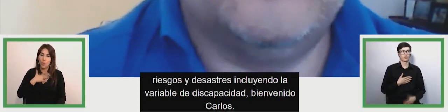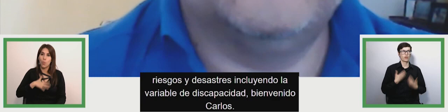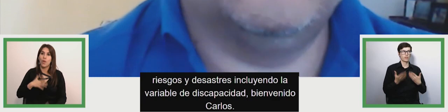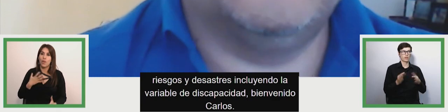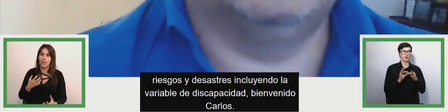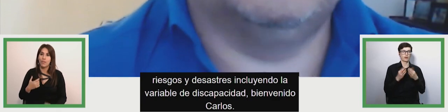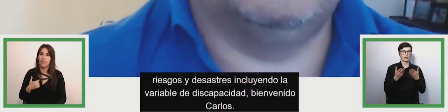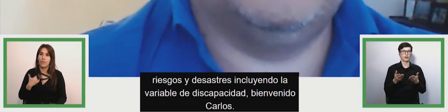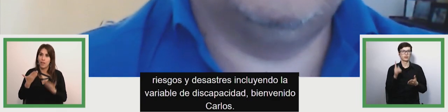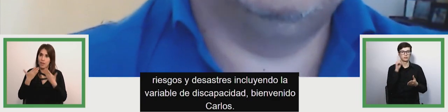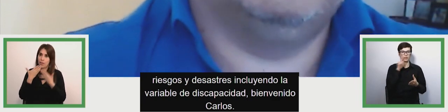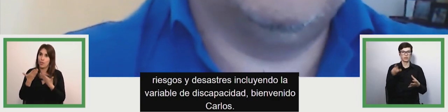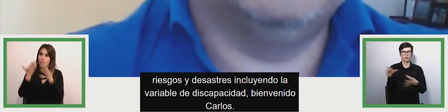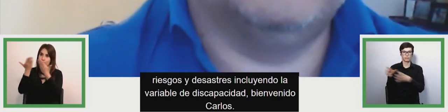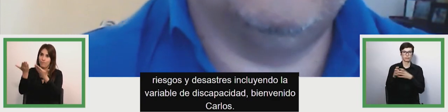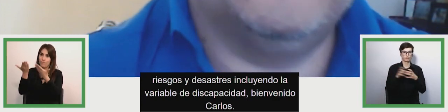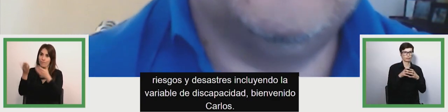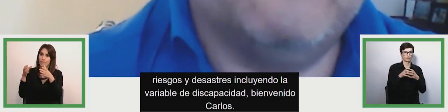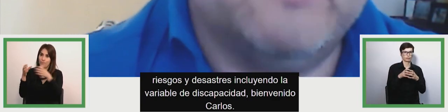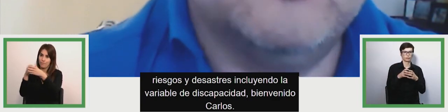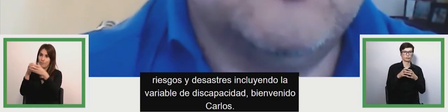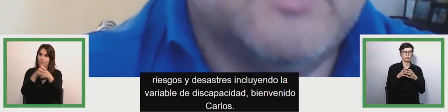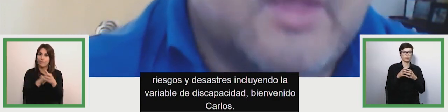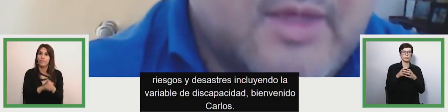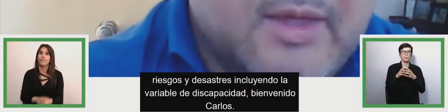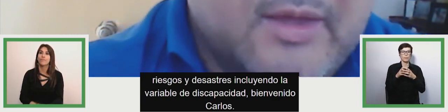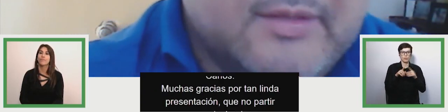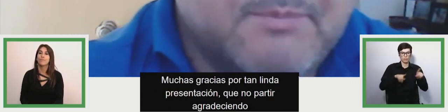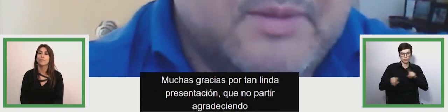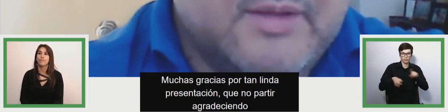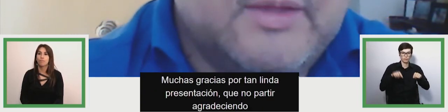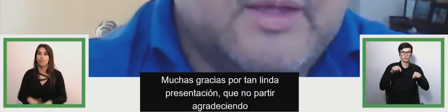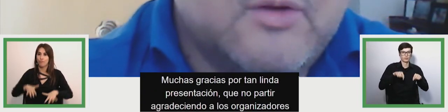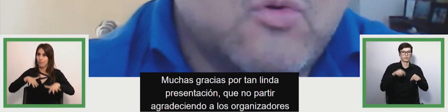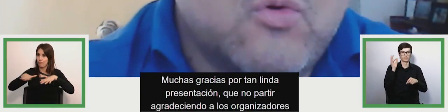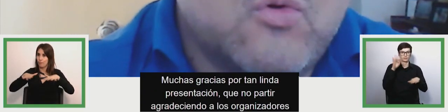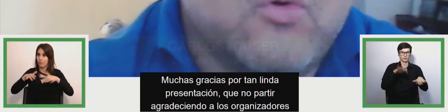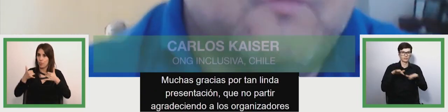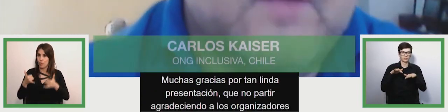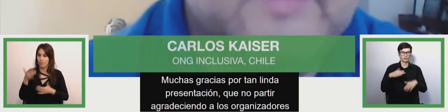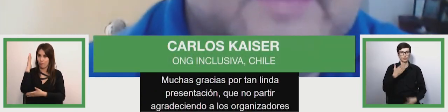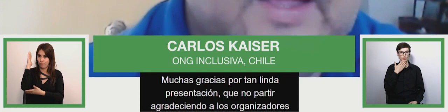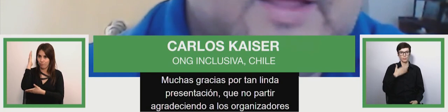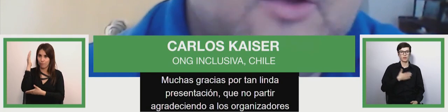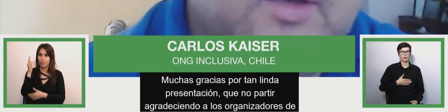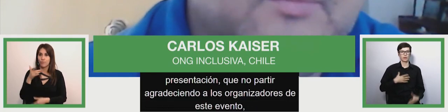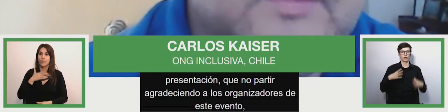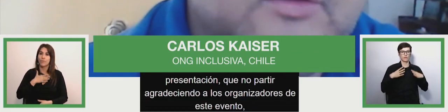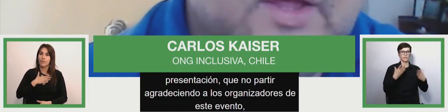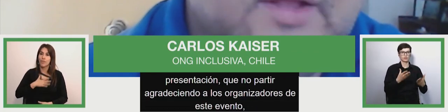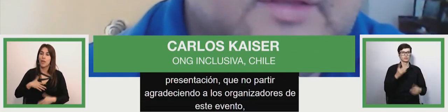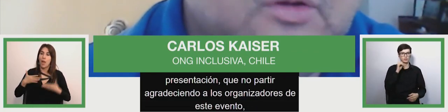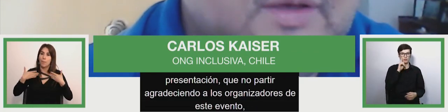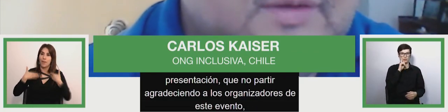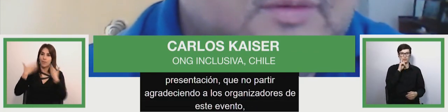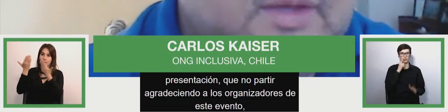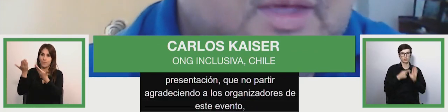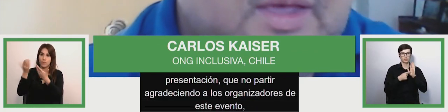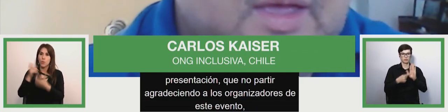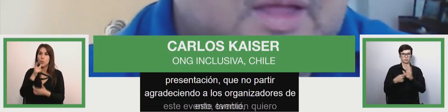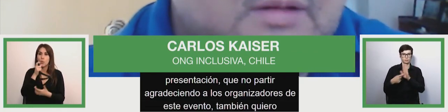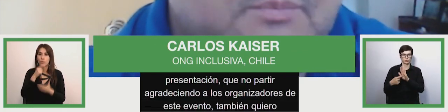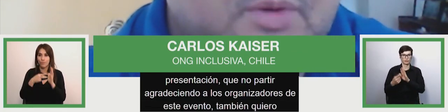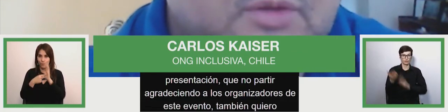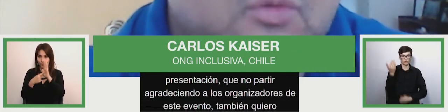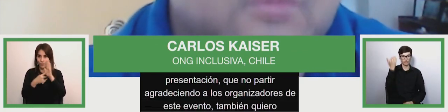of this capacity this capacity variable thank you for your beautiful presentation of me i want to start to